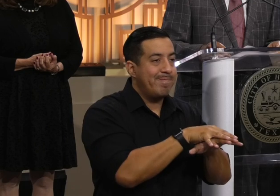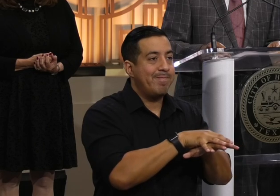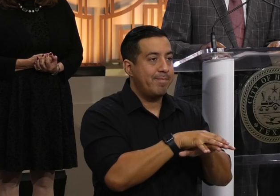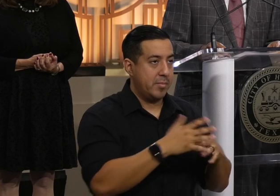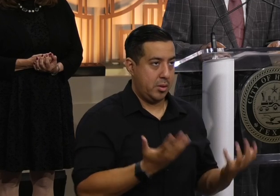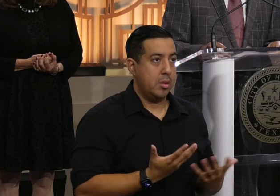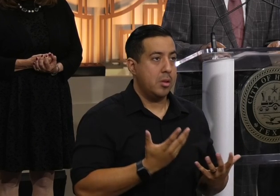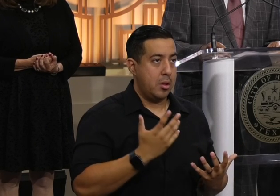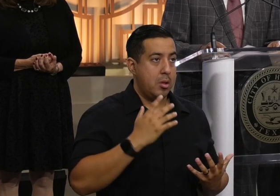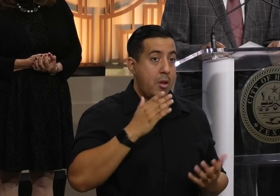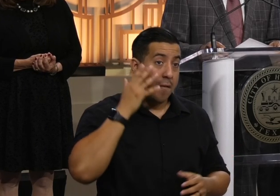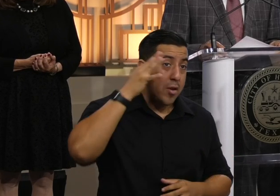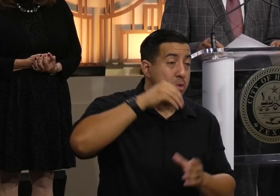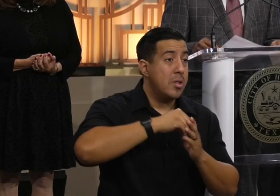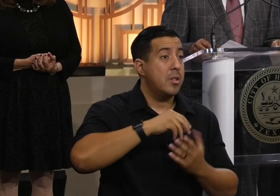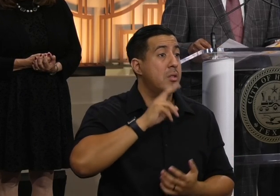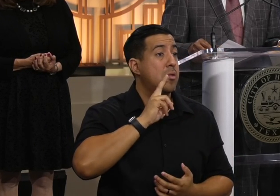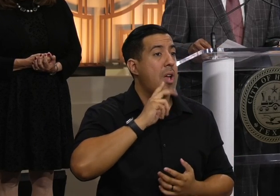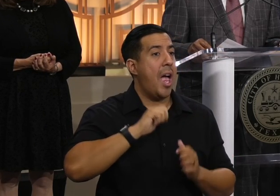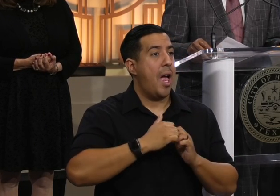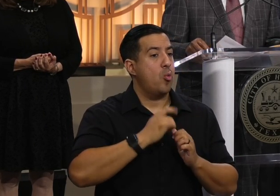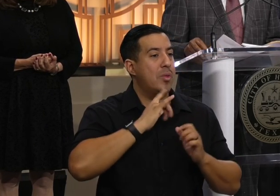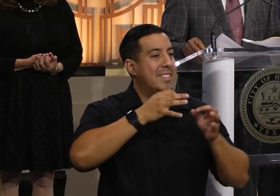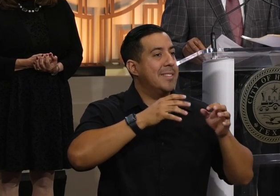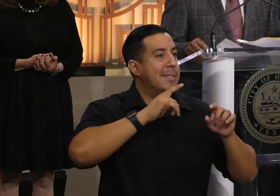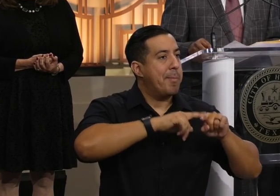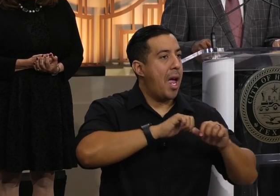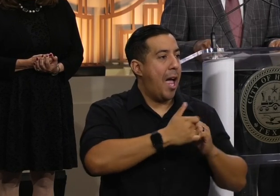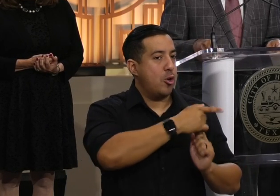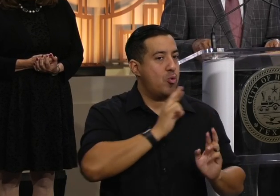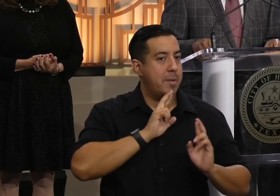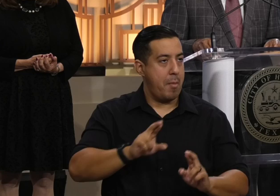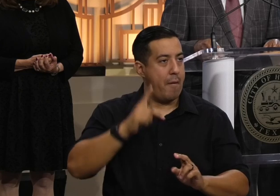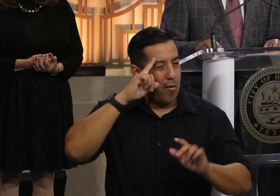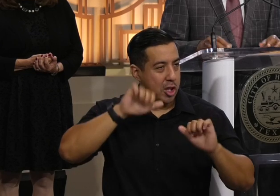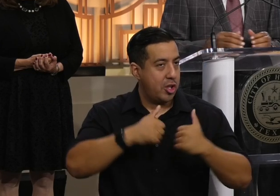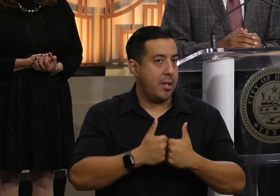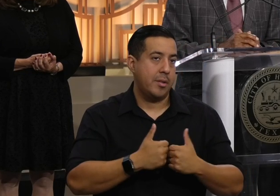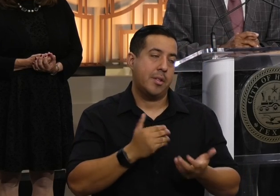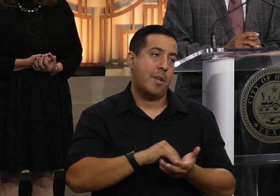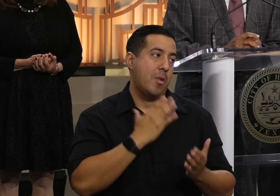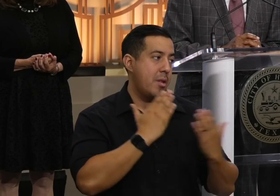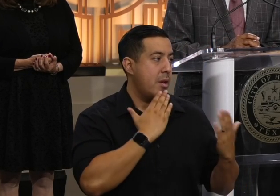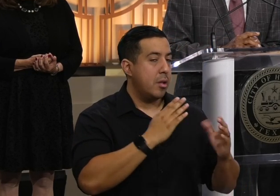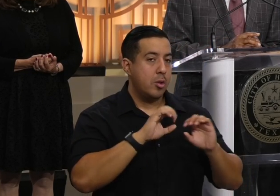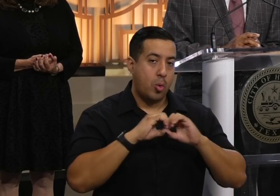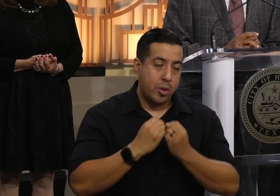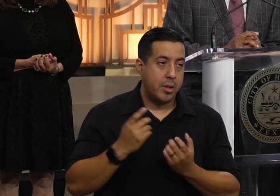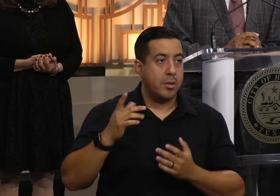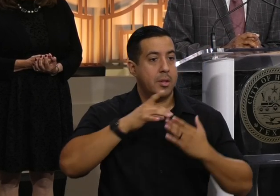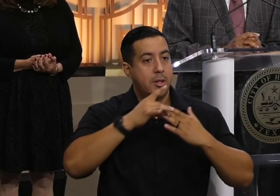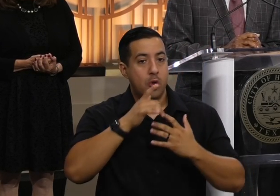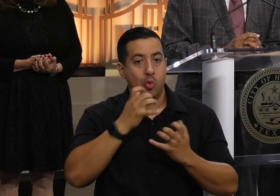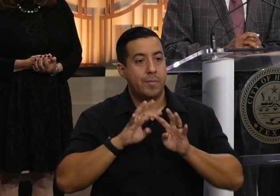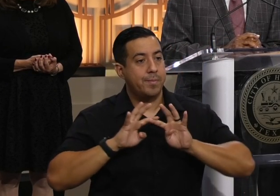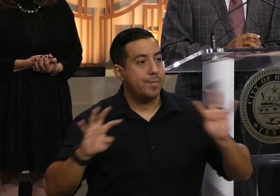future as a city will depend on how we respond to these challenges. So thank you again to the organizations and leaders who are